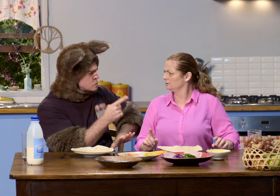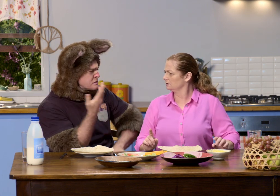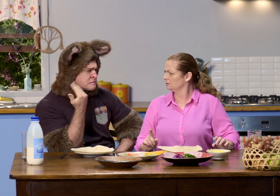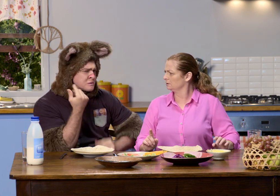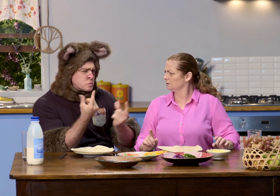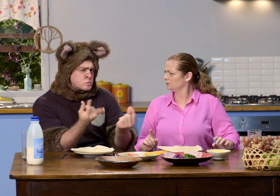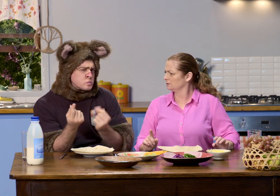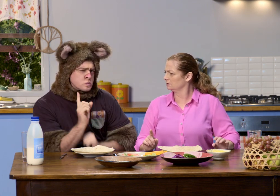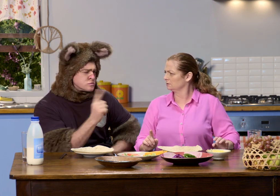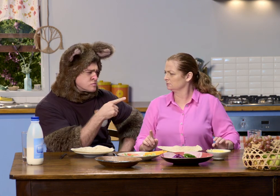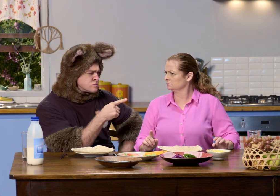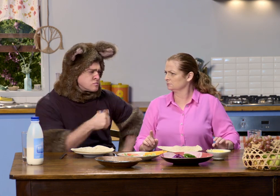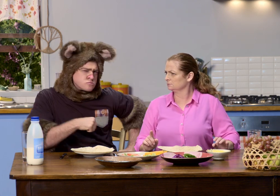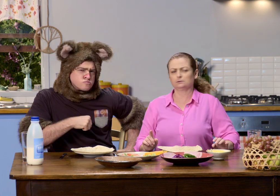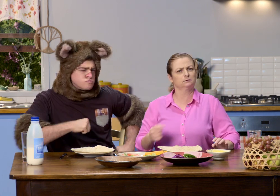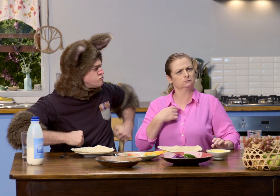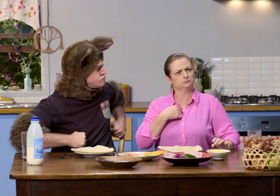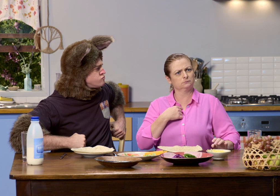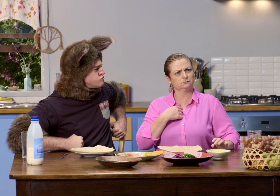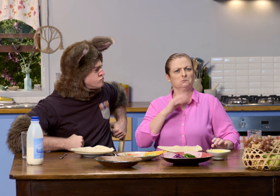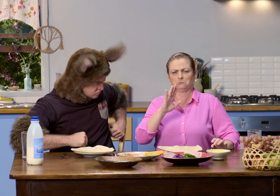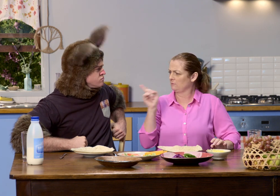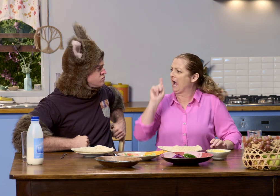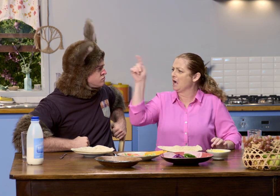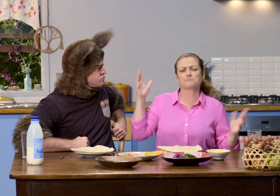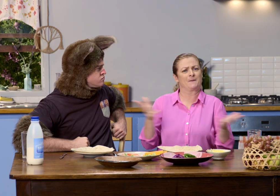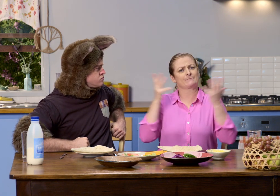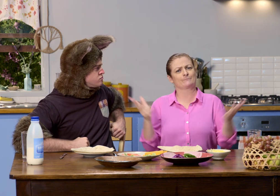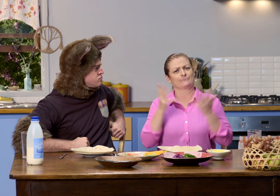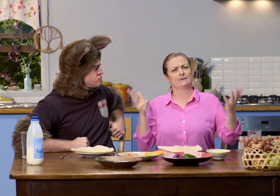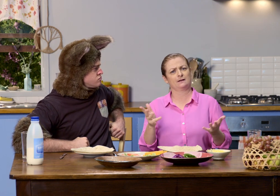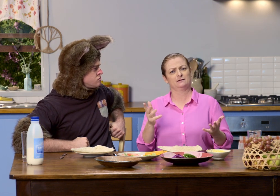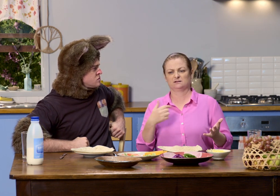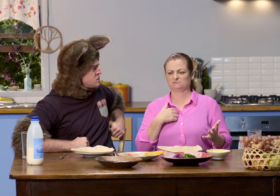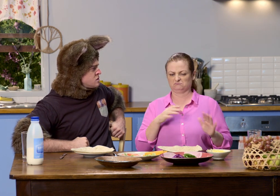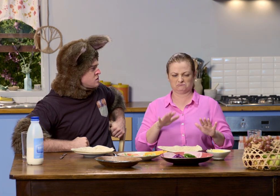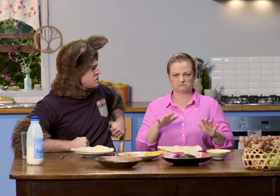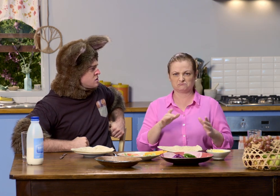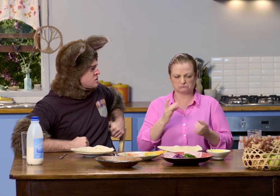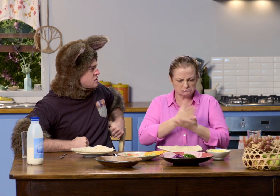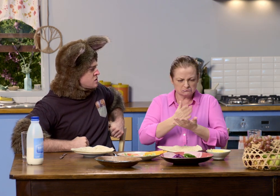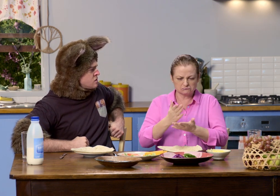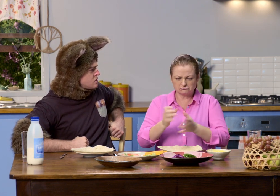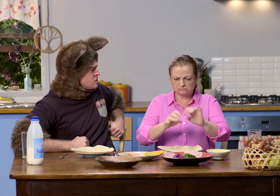were you just doing, Sally? Well, you were outside playing, and I was in here getting everything ready for lunch.